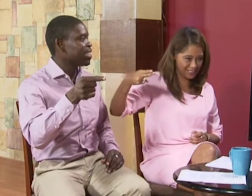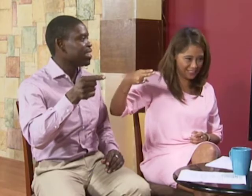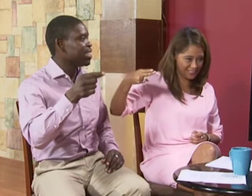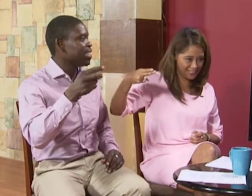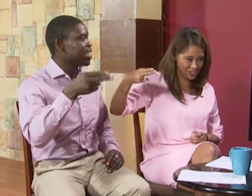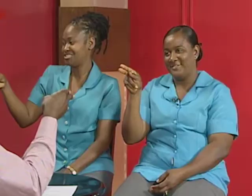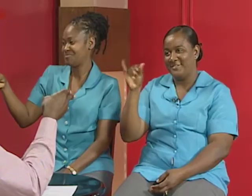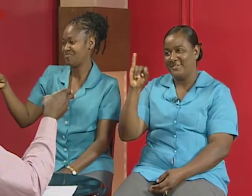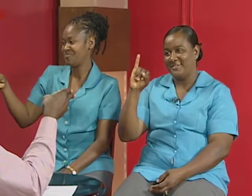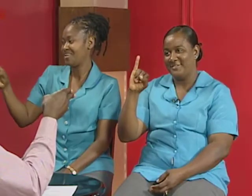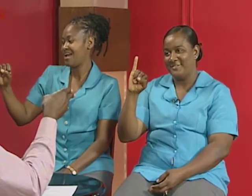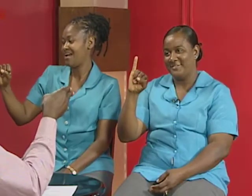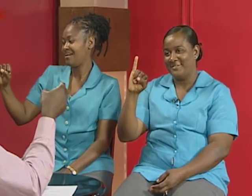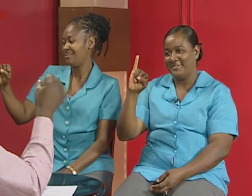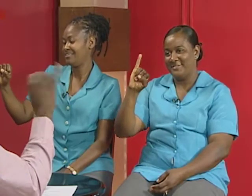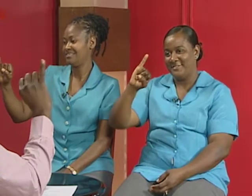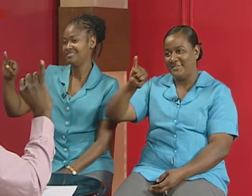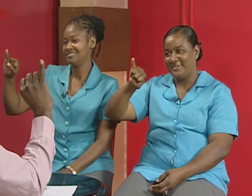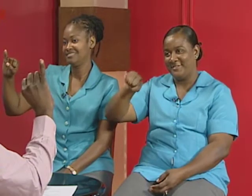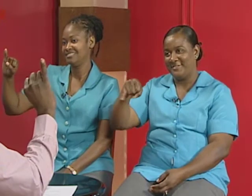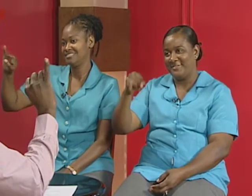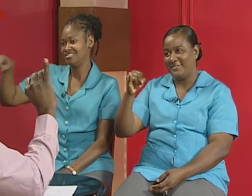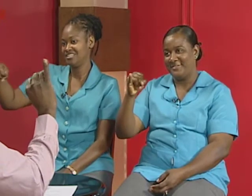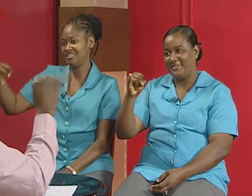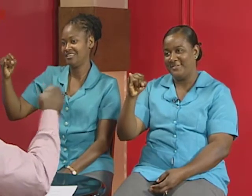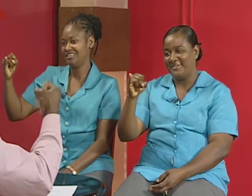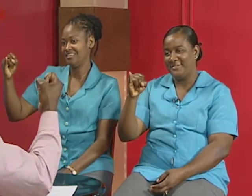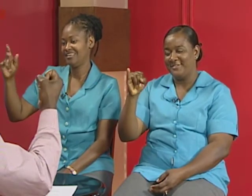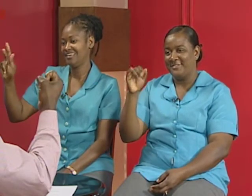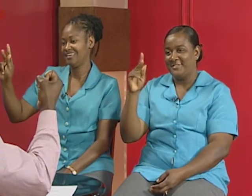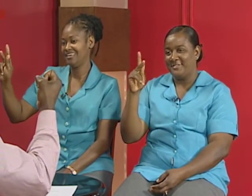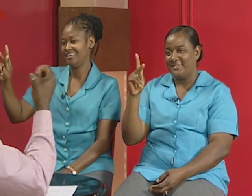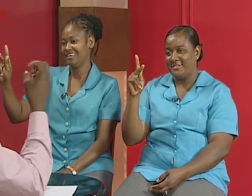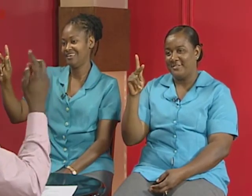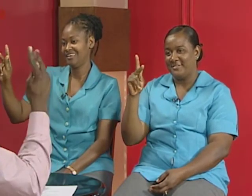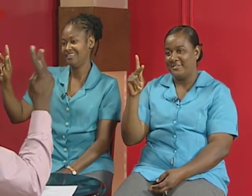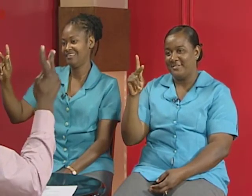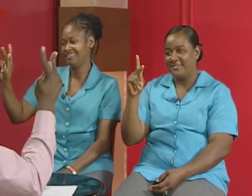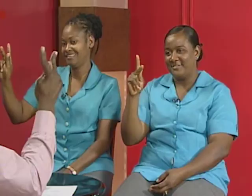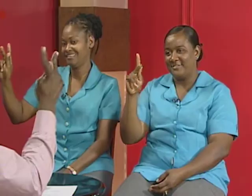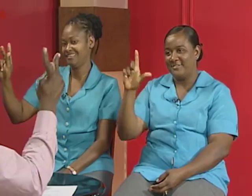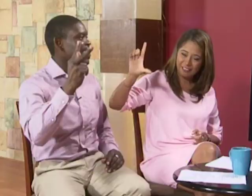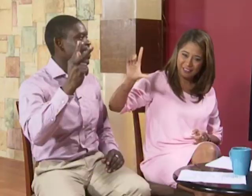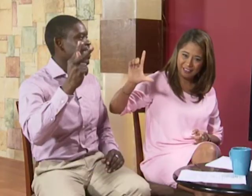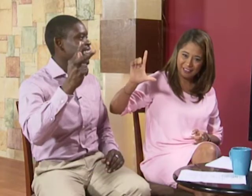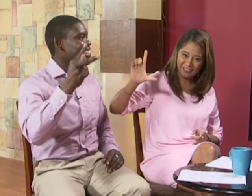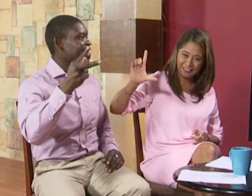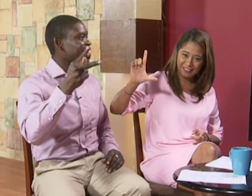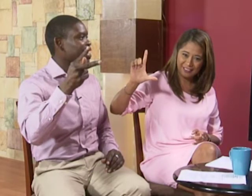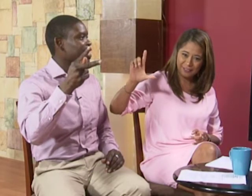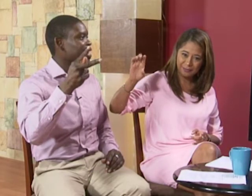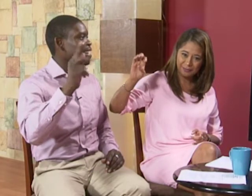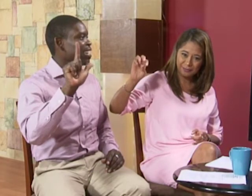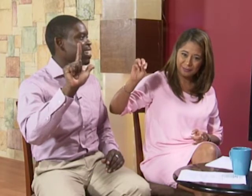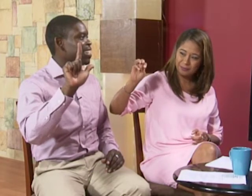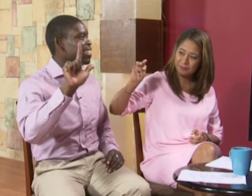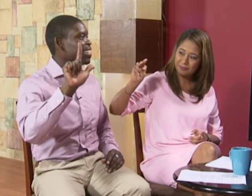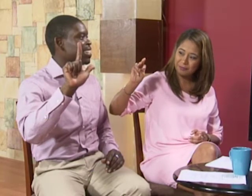h i g k k l m